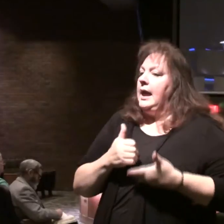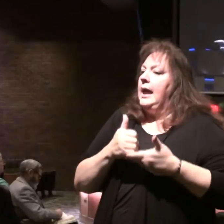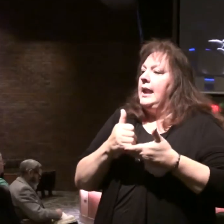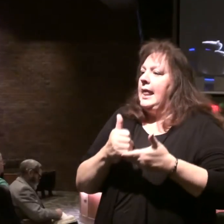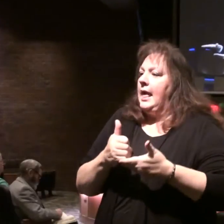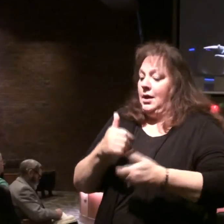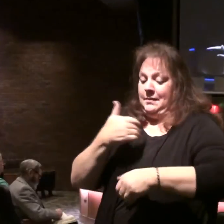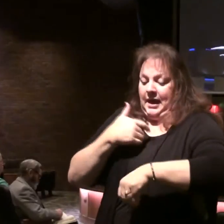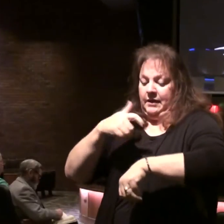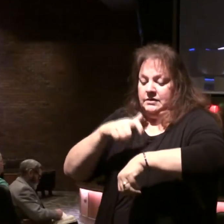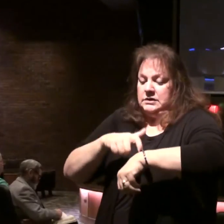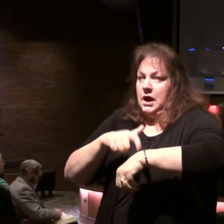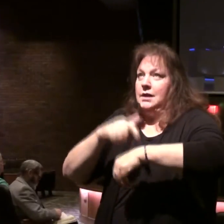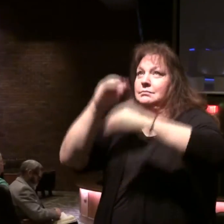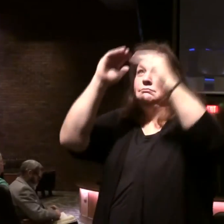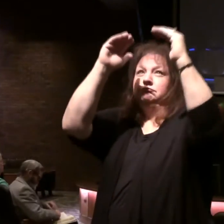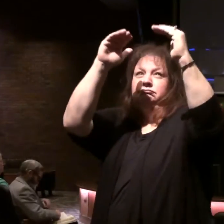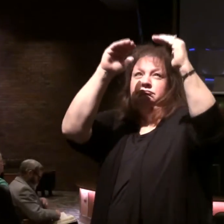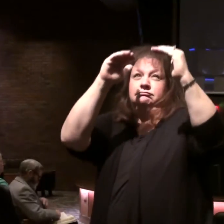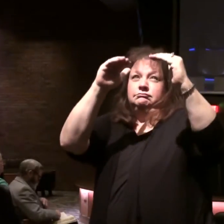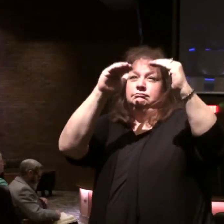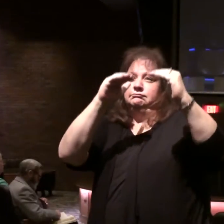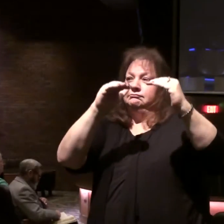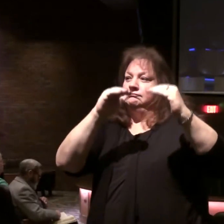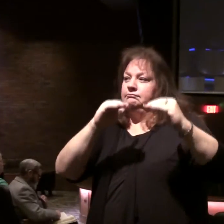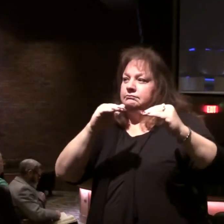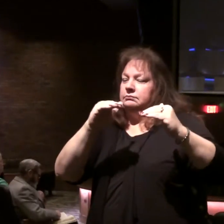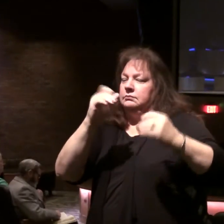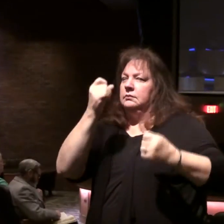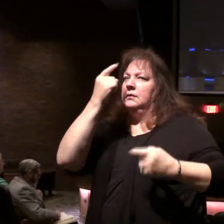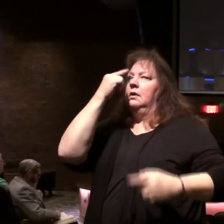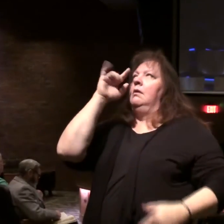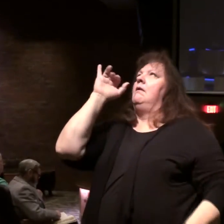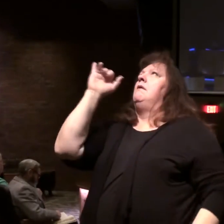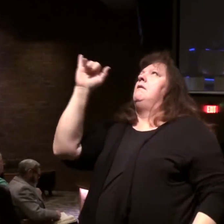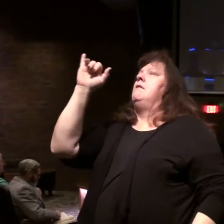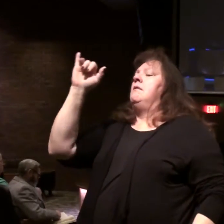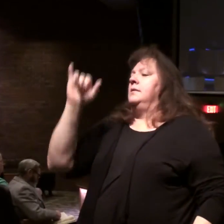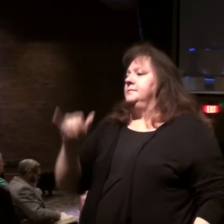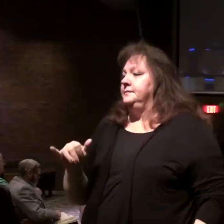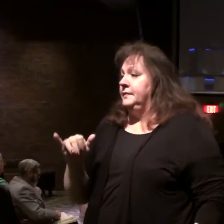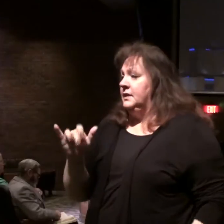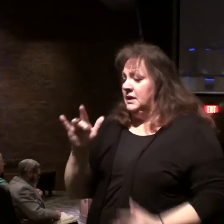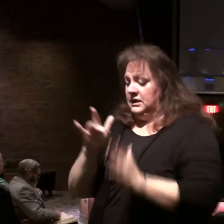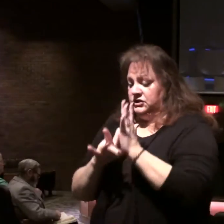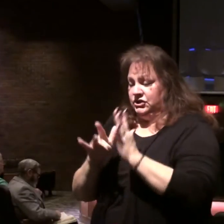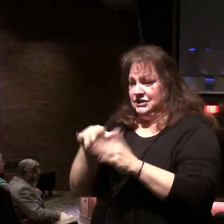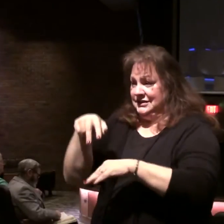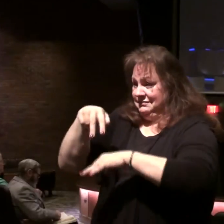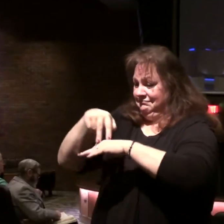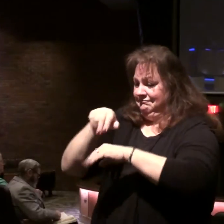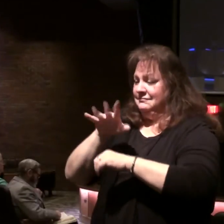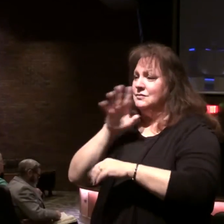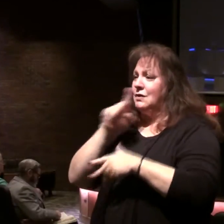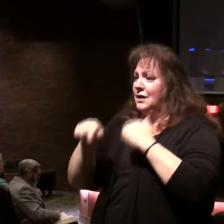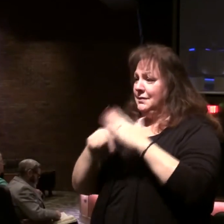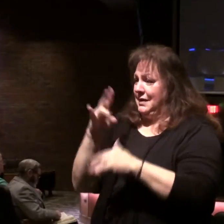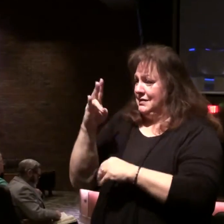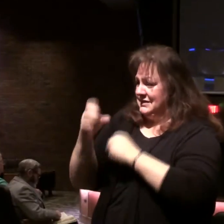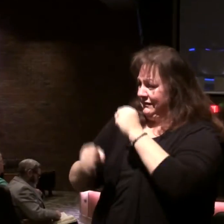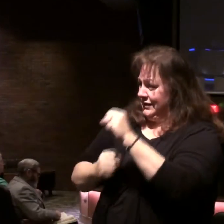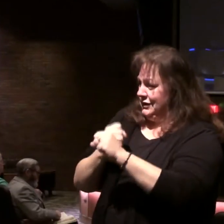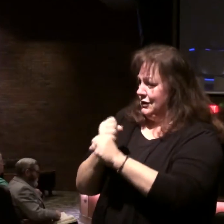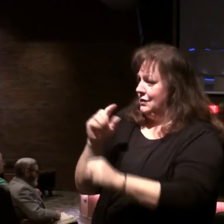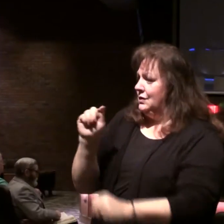put it in order so we can understand it more clearly. Christ has talked about the seven-year tribulation